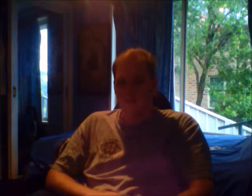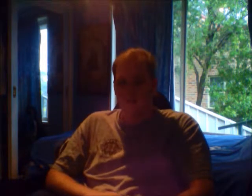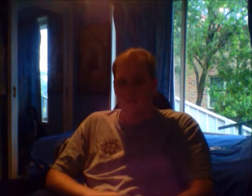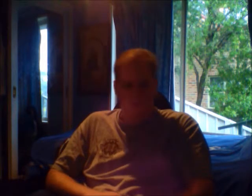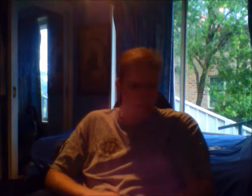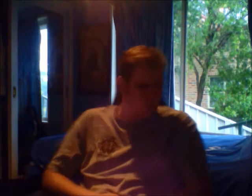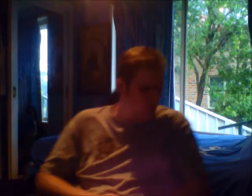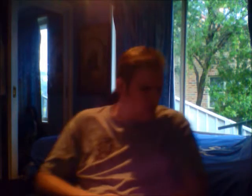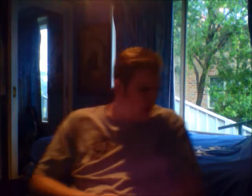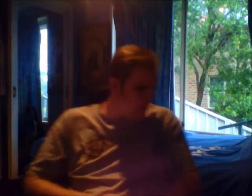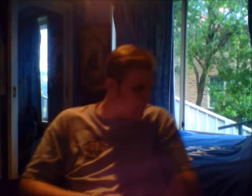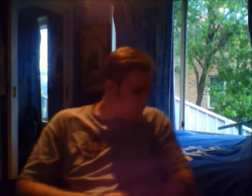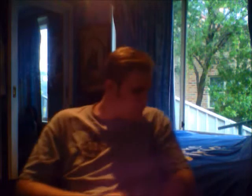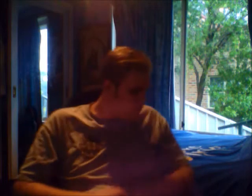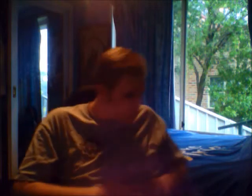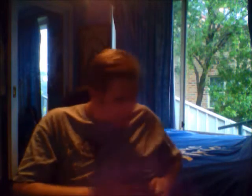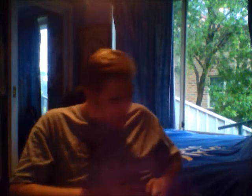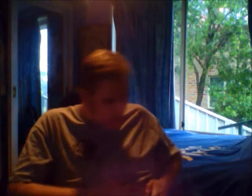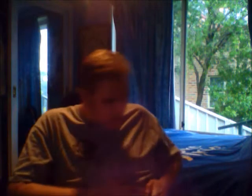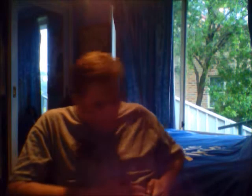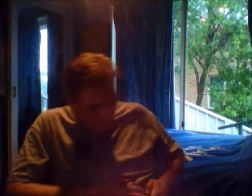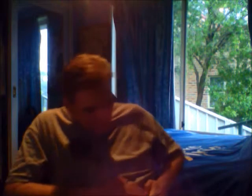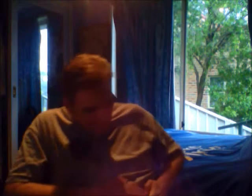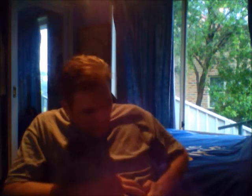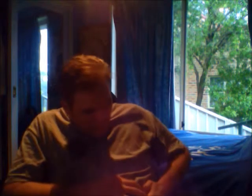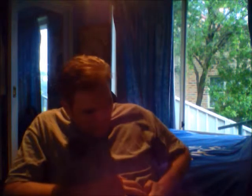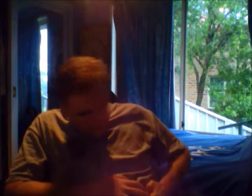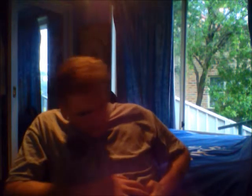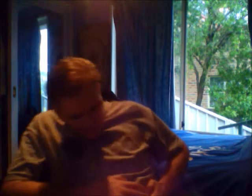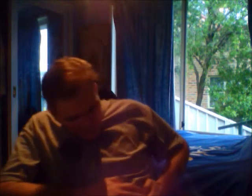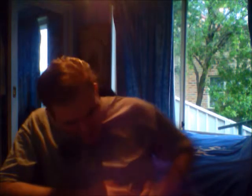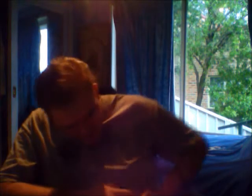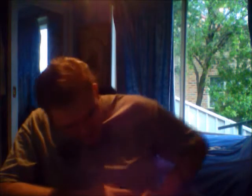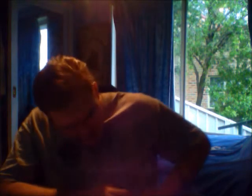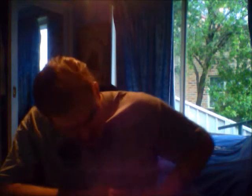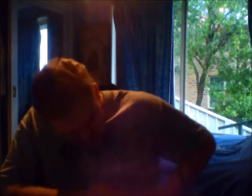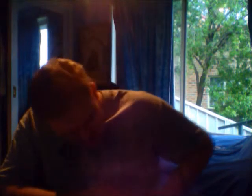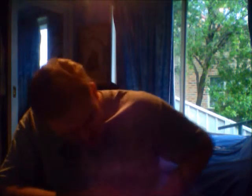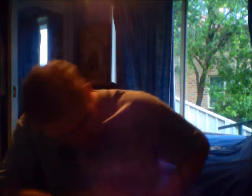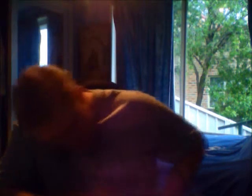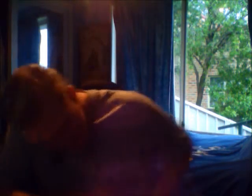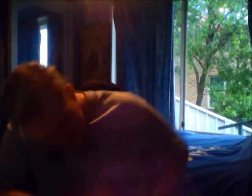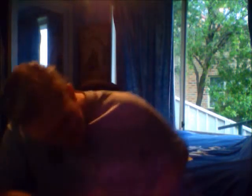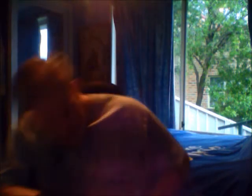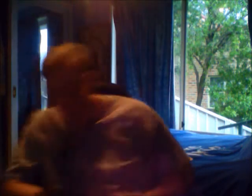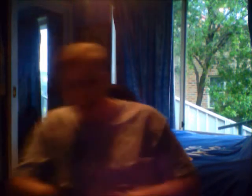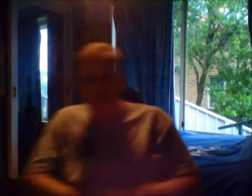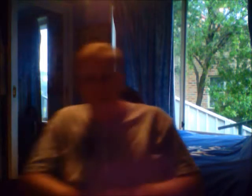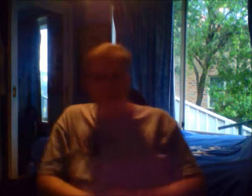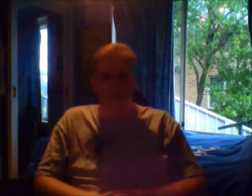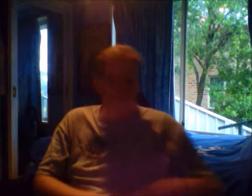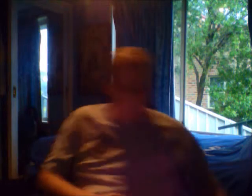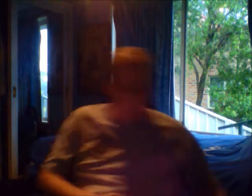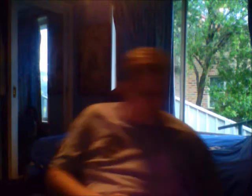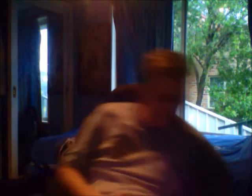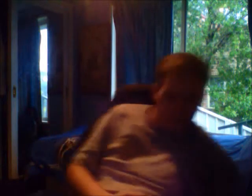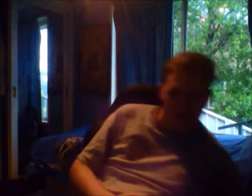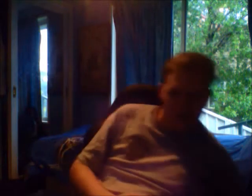Dan Brown. Have you read any of his other ones, like Deception Point? Which